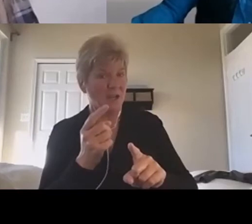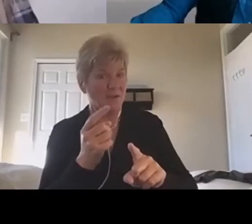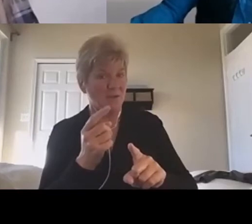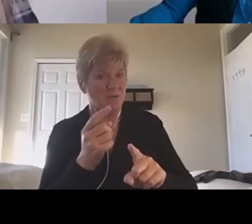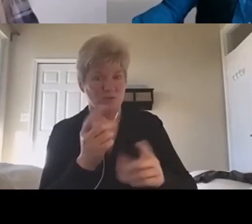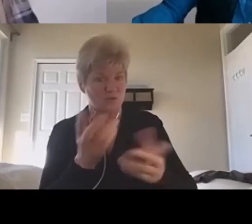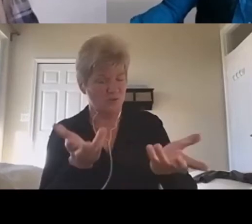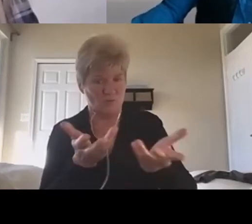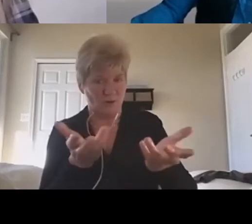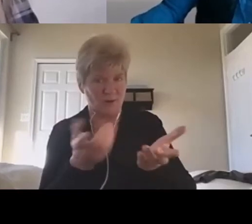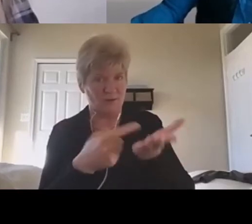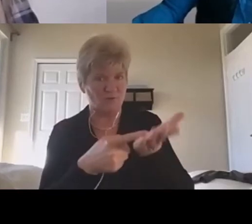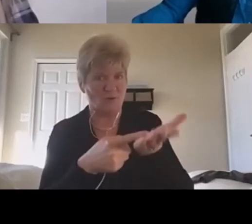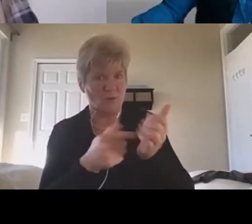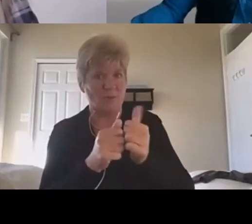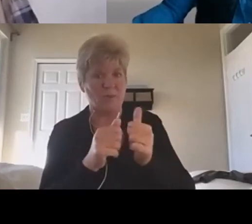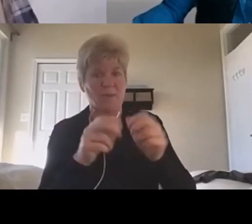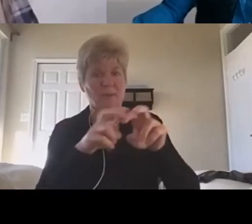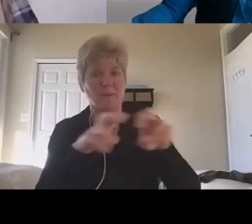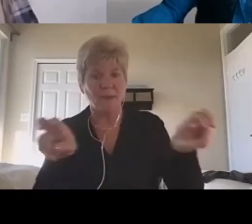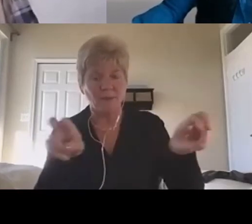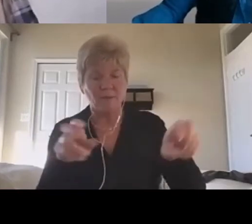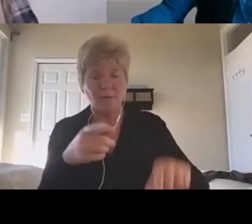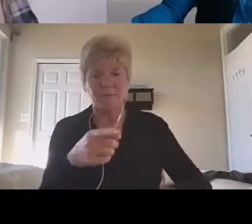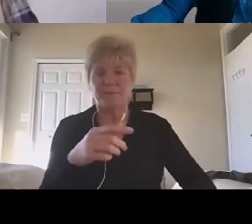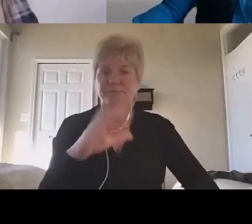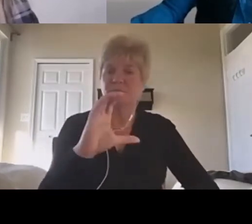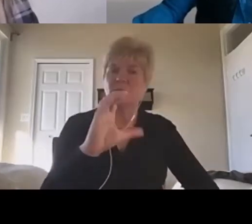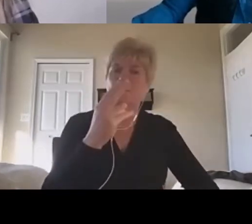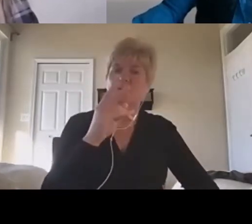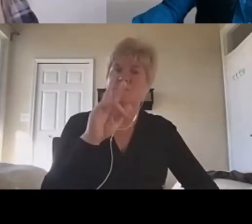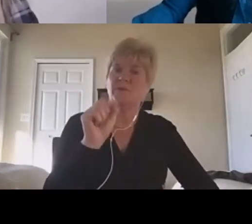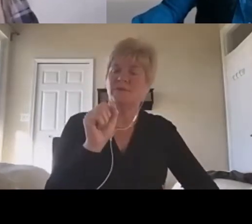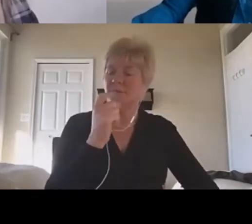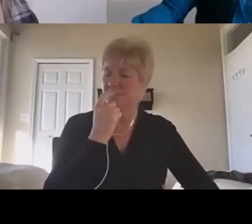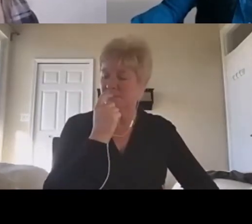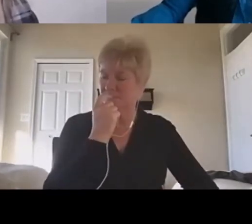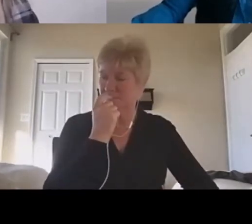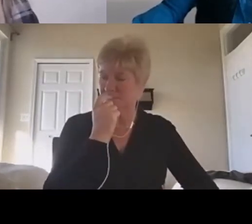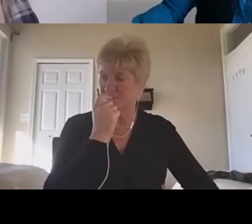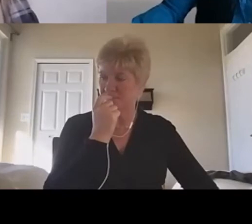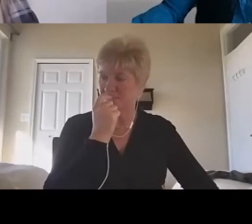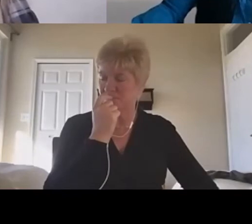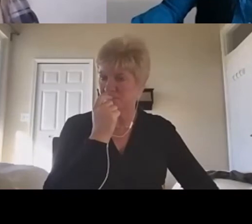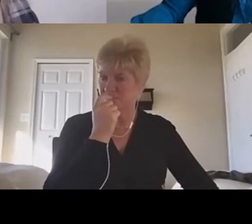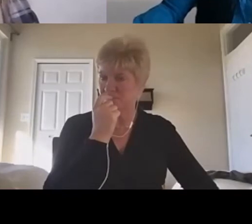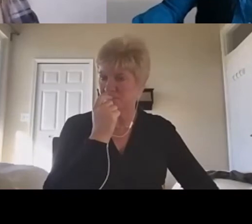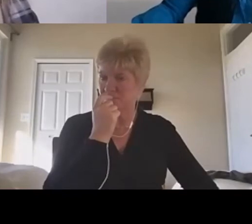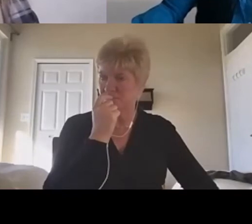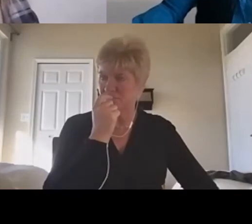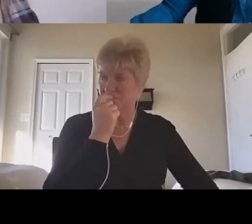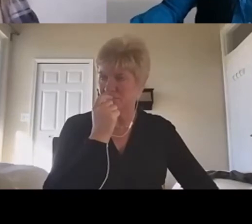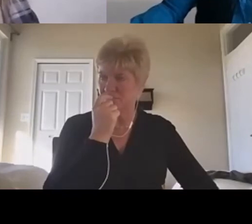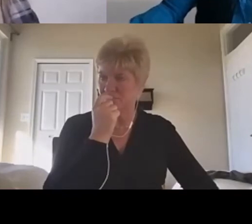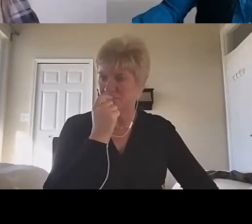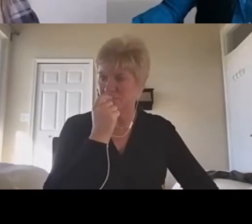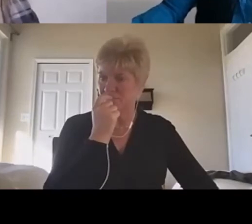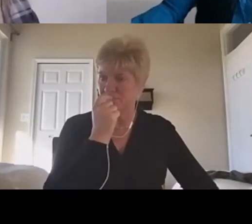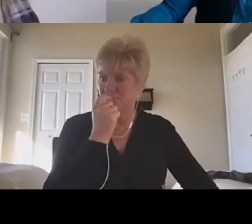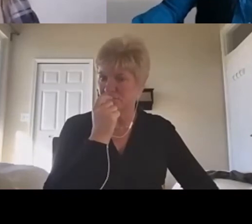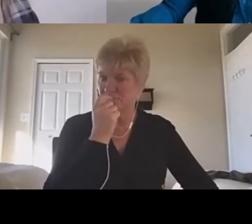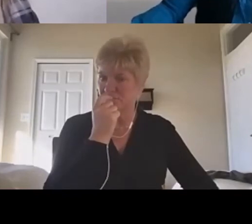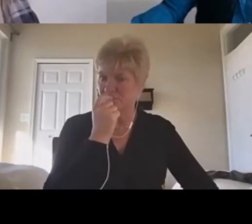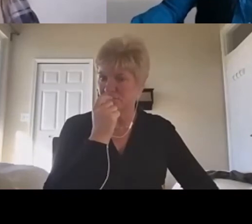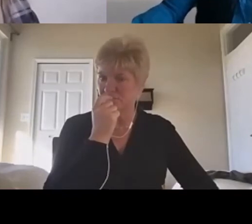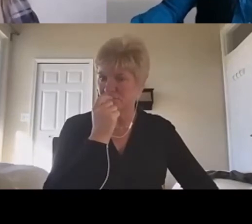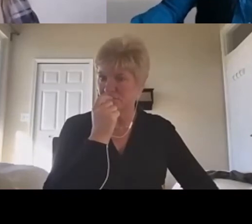talk to the panelists? I don't really get your answer, but it'd be good if others had their